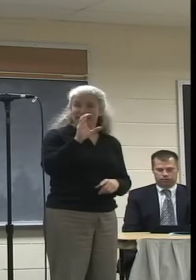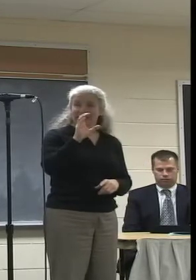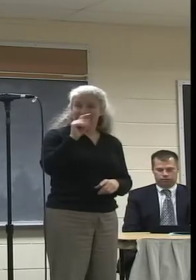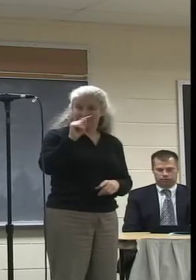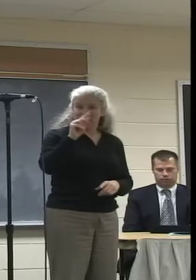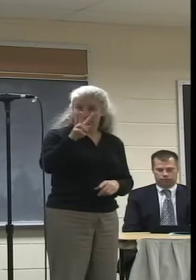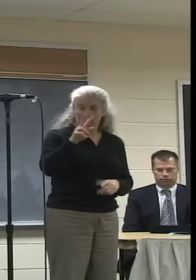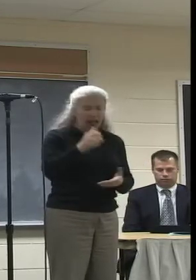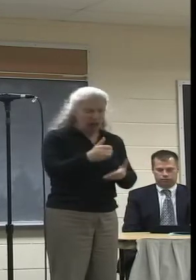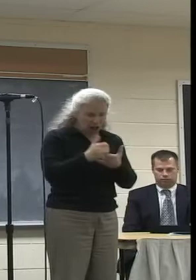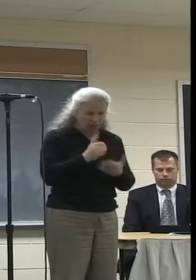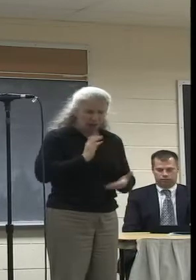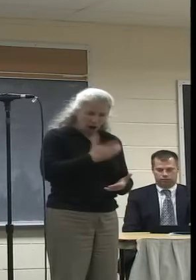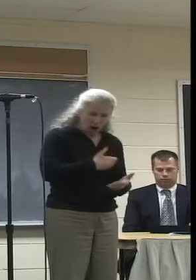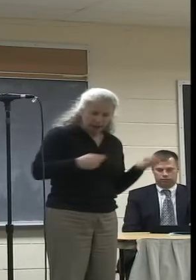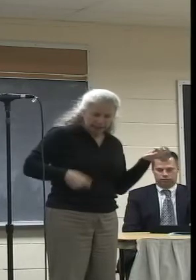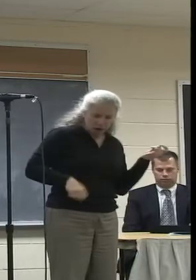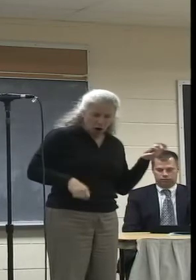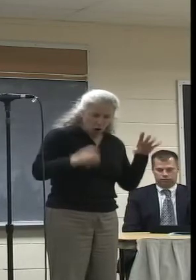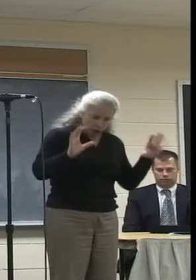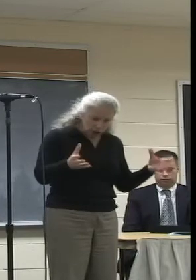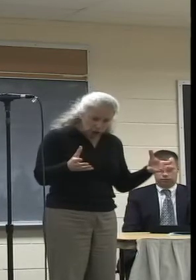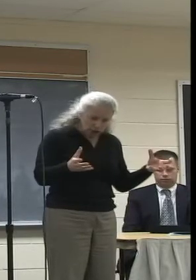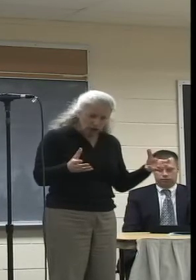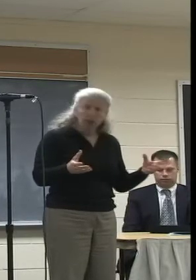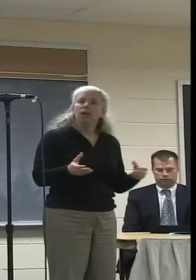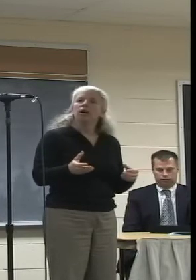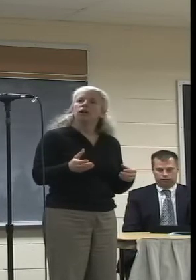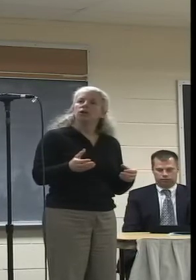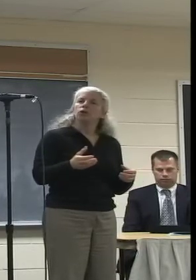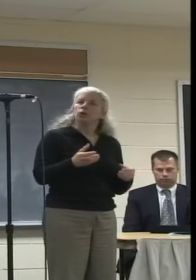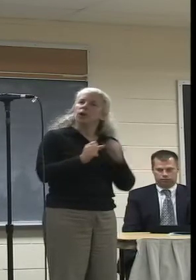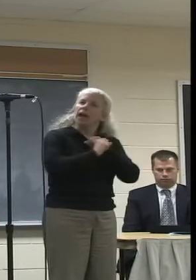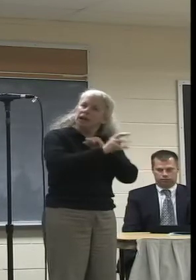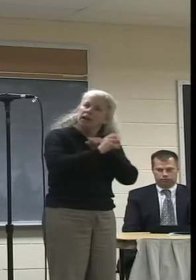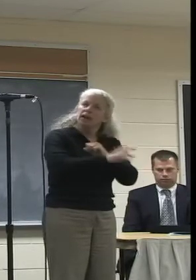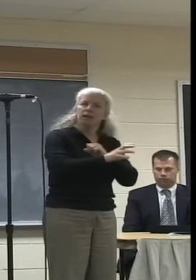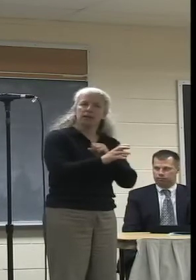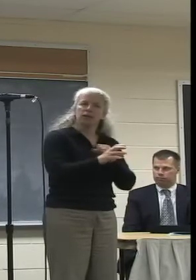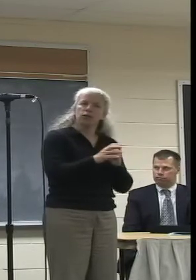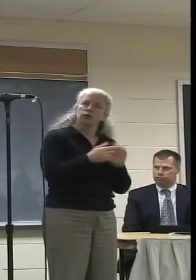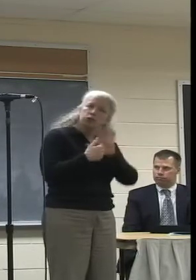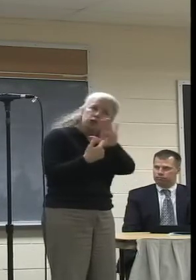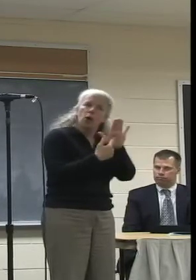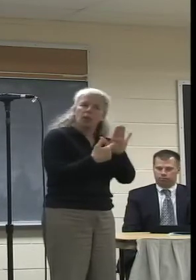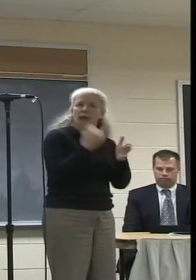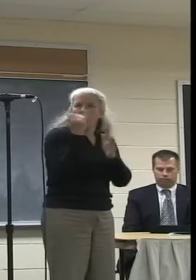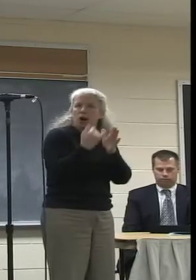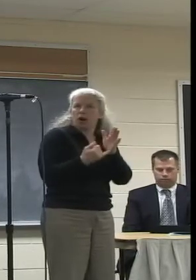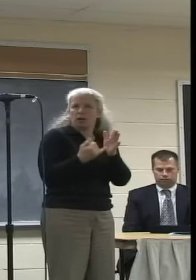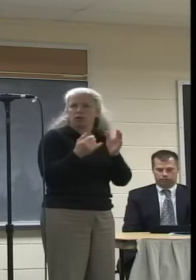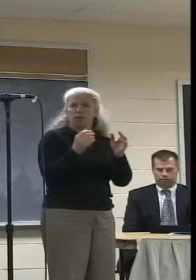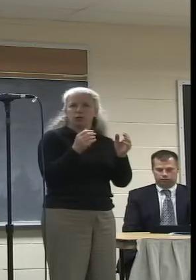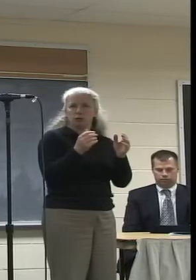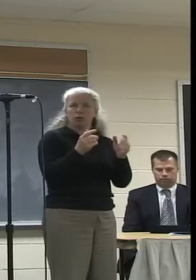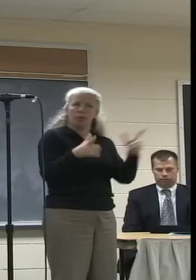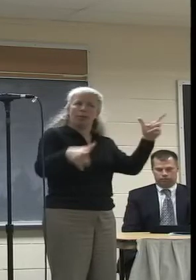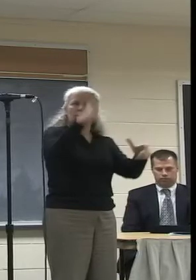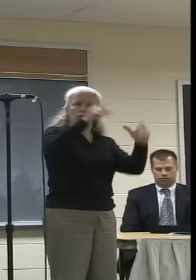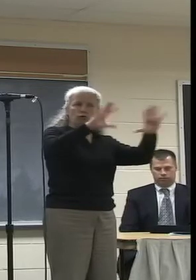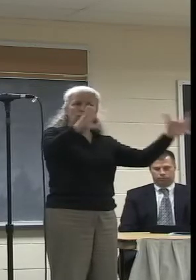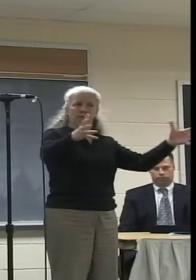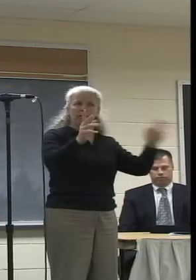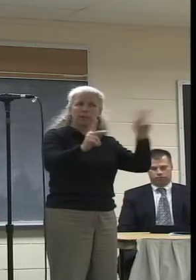in their efforts to make themselves known in their efforts to get their art to a larger audience.